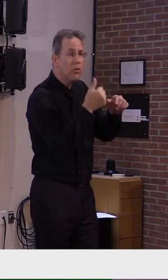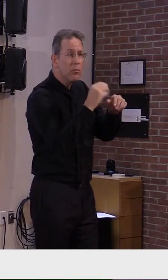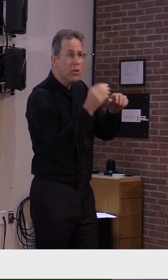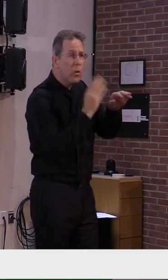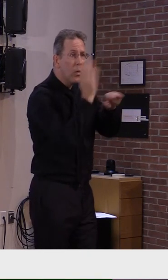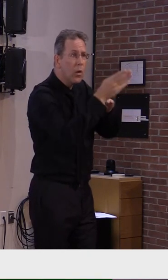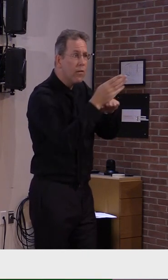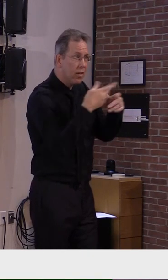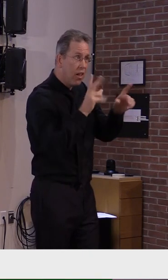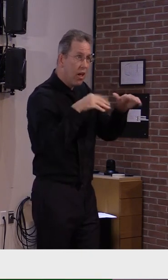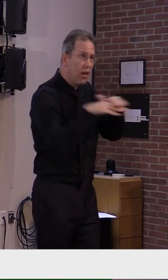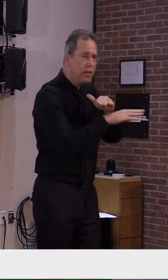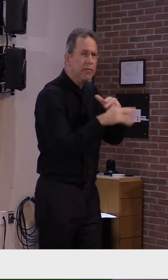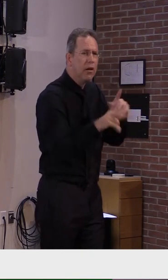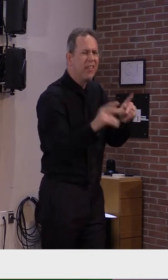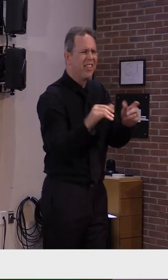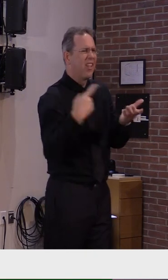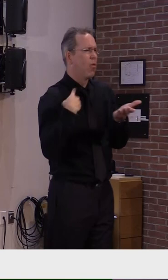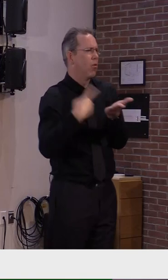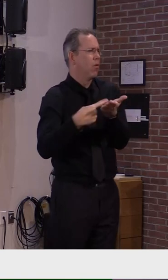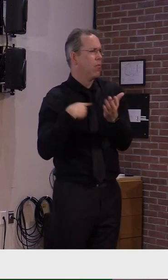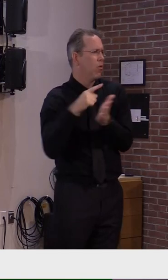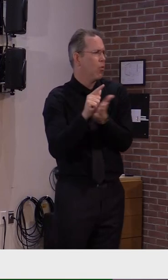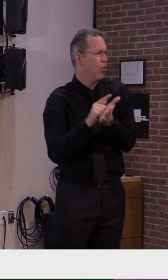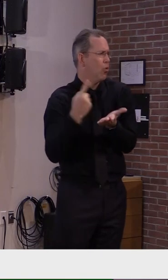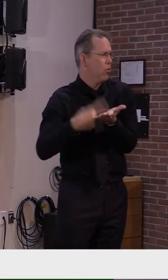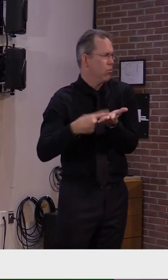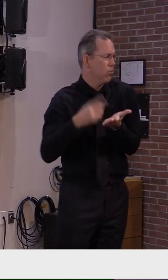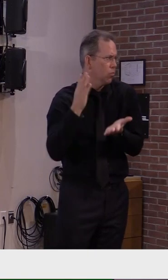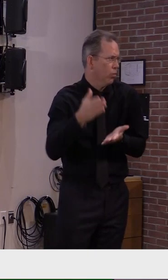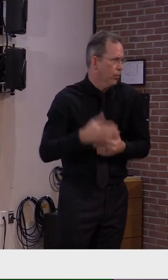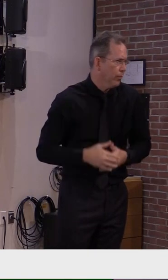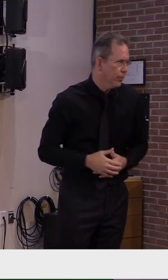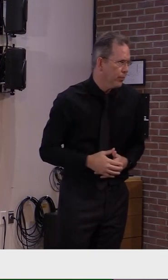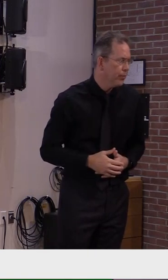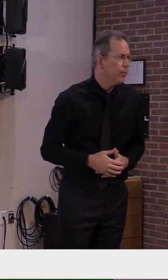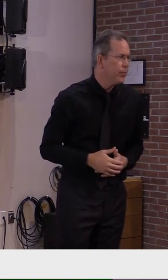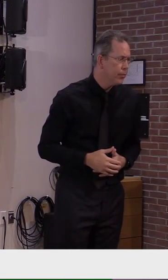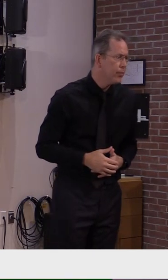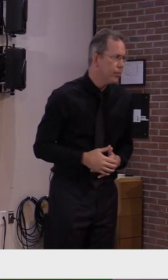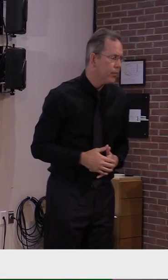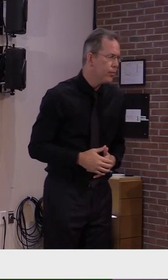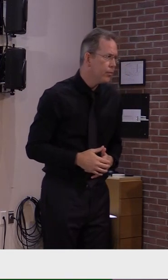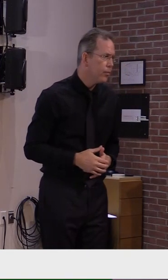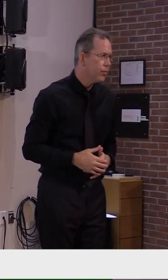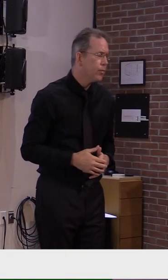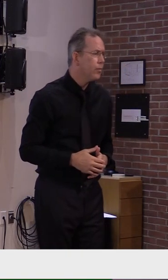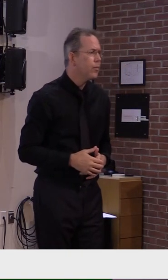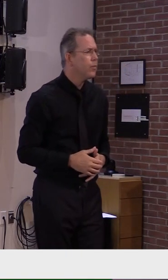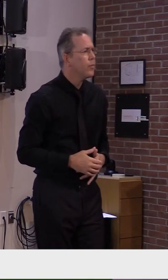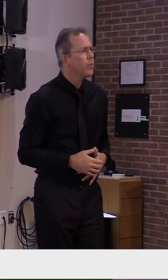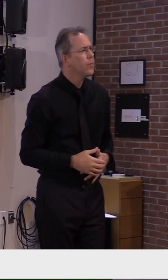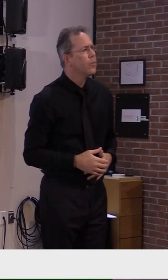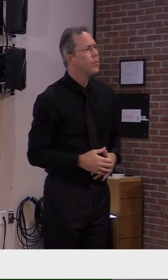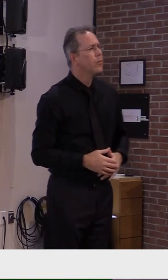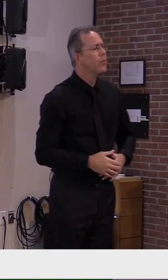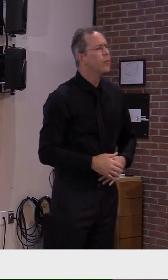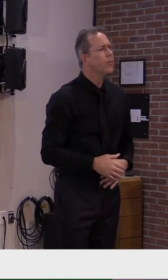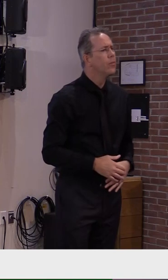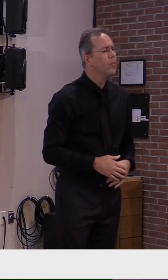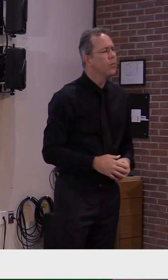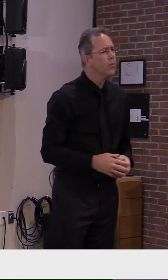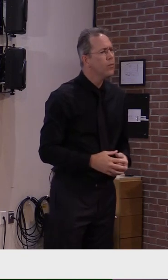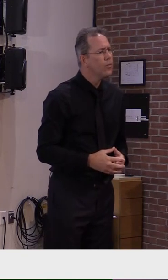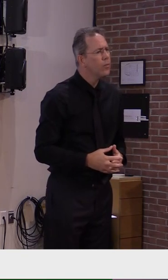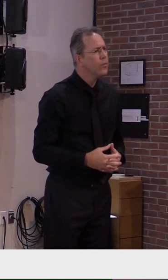institute some things that fall within the purview that we can before this waiver is